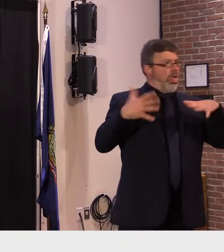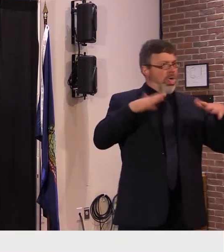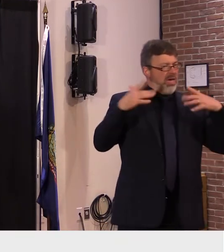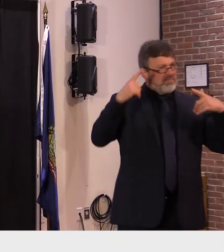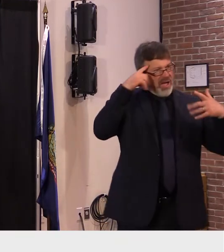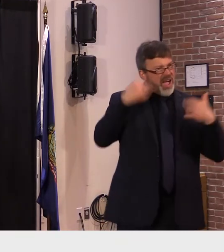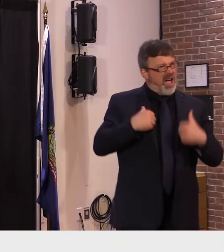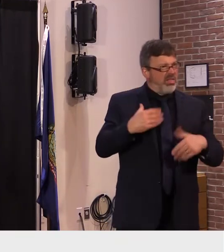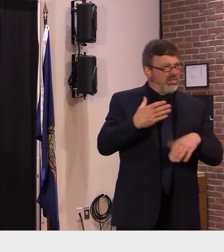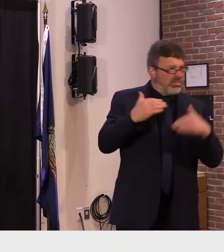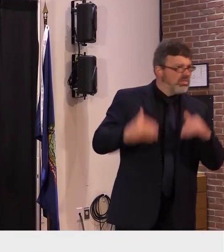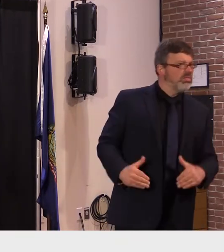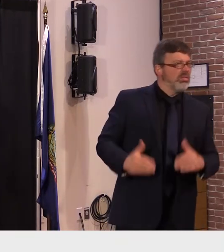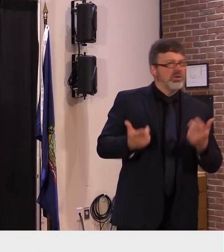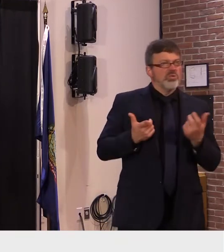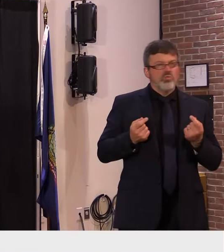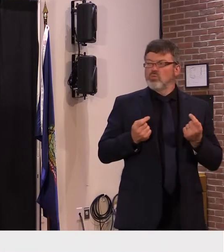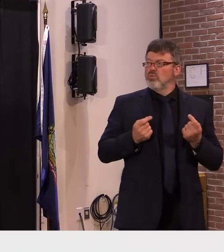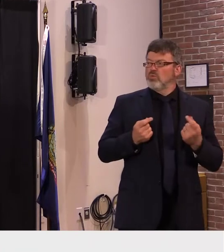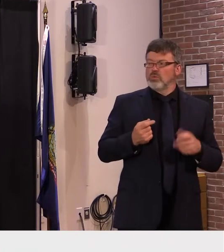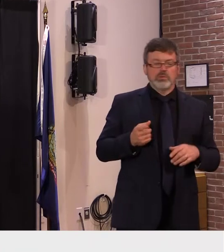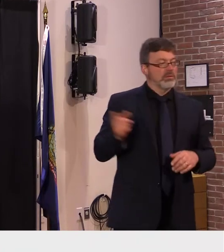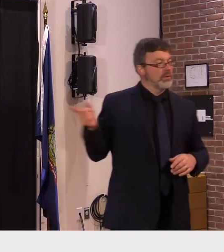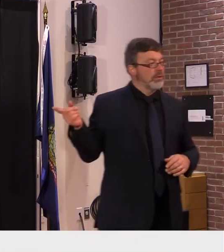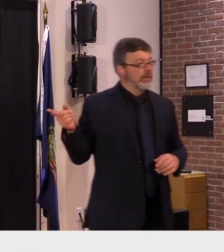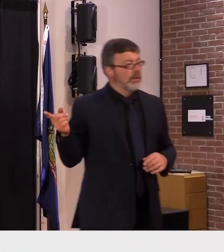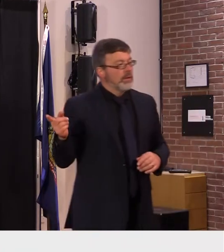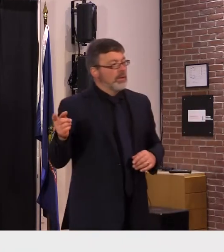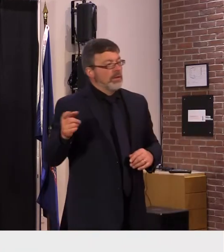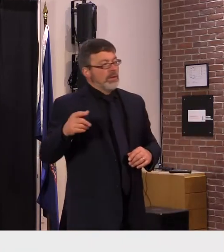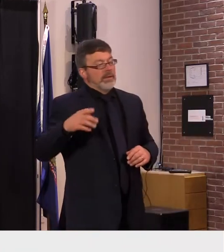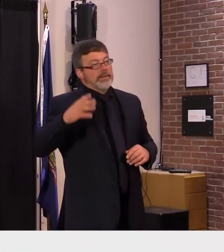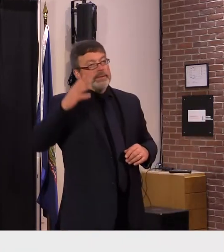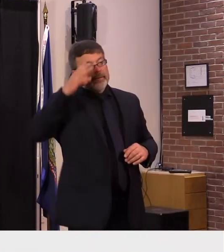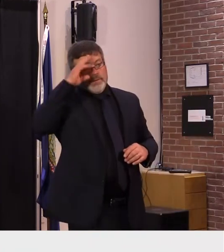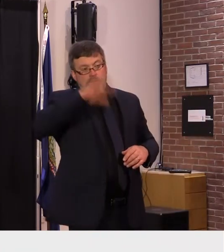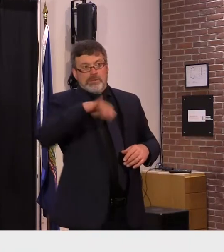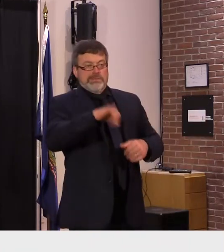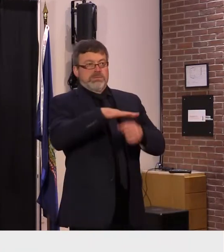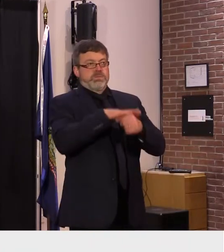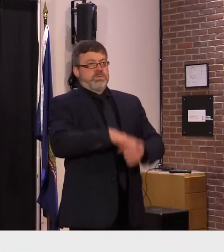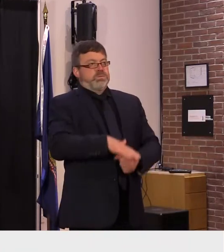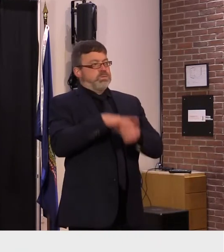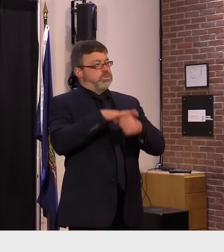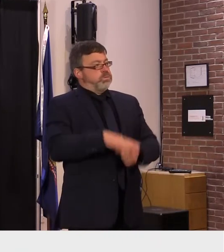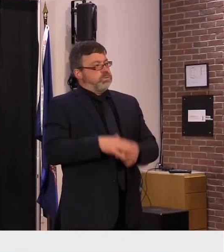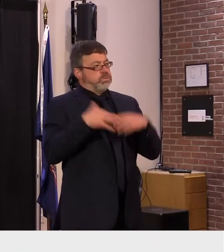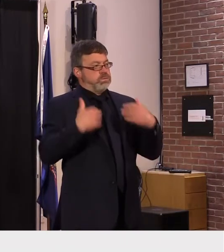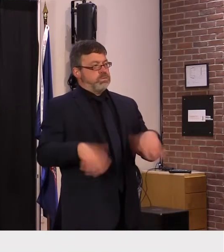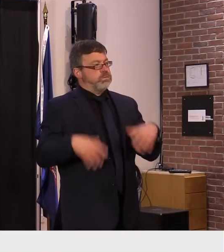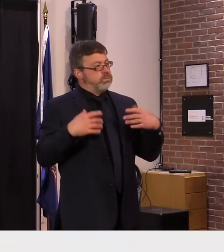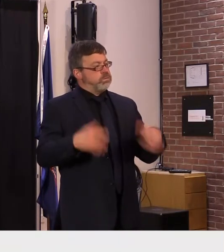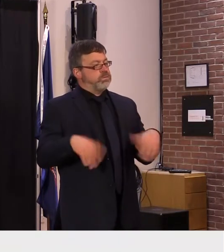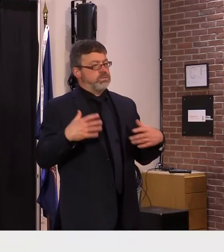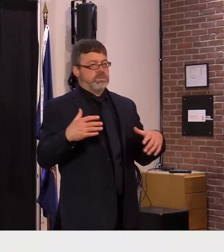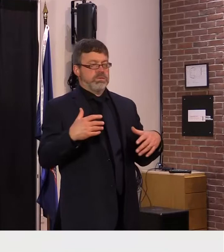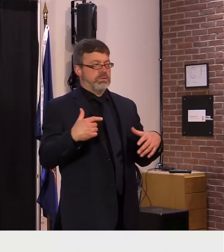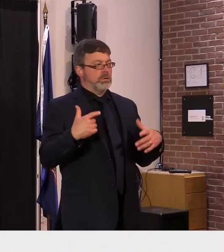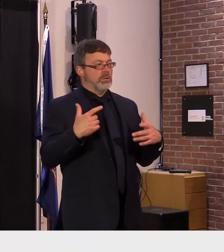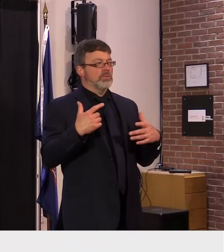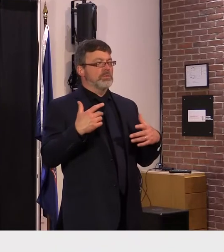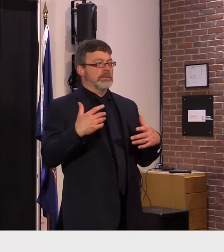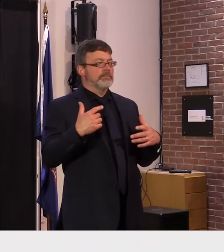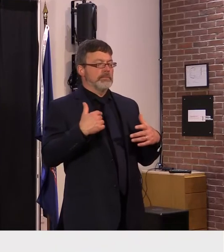well yeah there's a lot of apprehension and uh we understand that uh we all feel it as well uh trying to get through the the end of this